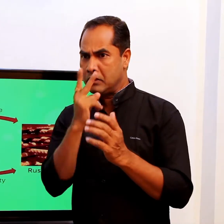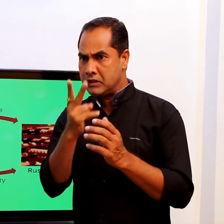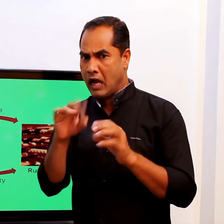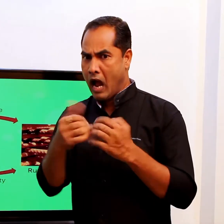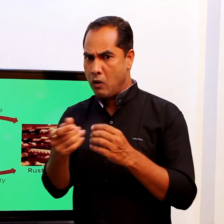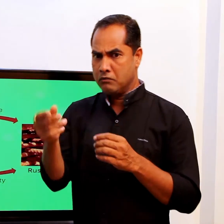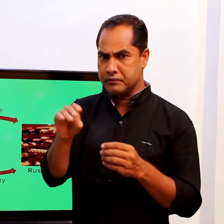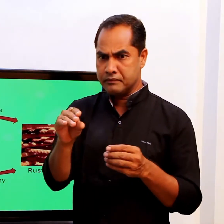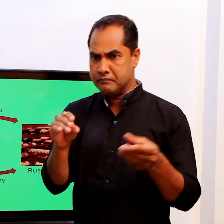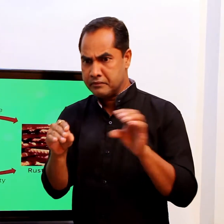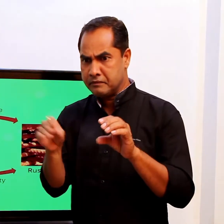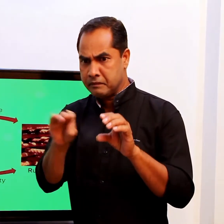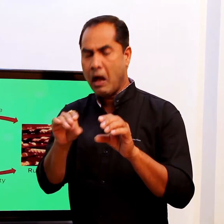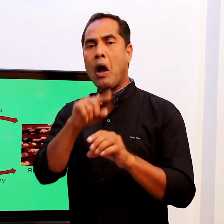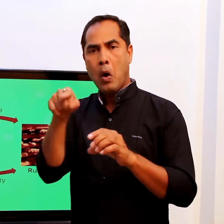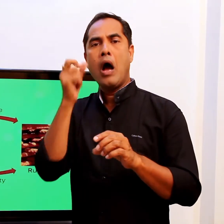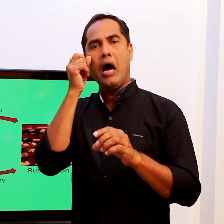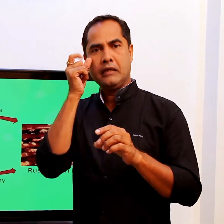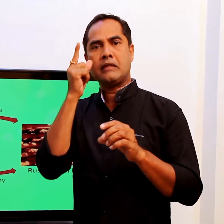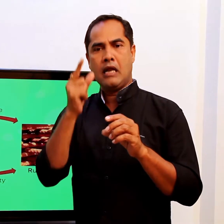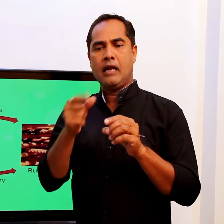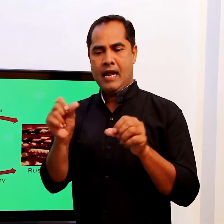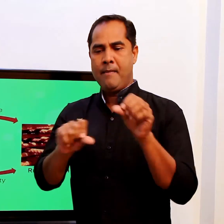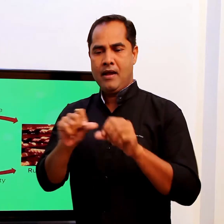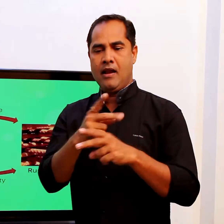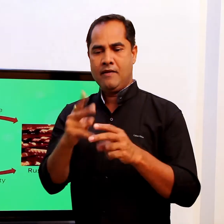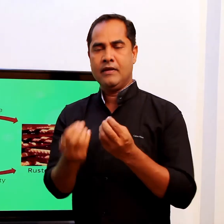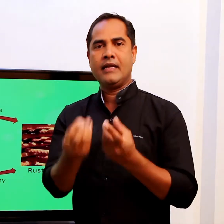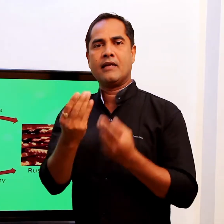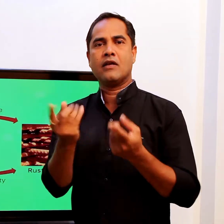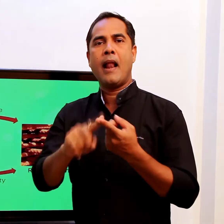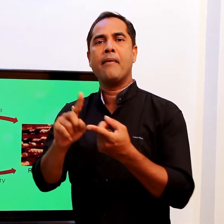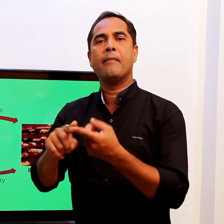so that you know what happens in a chemical reaction.